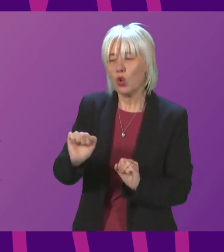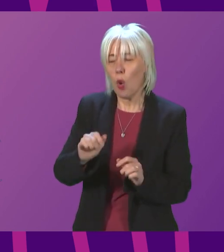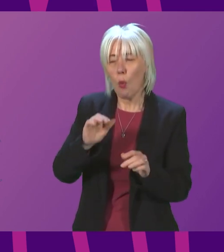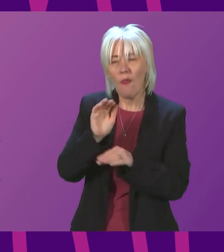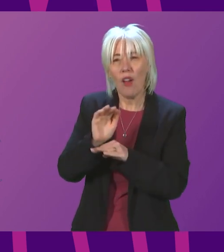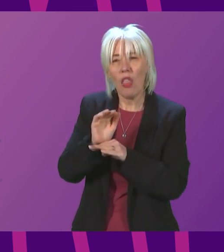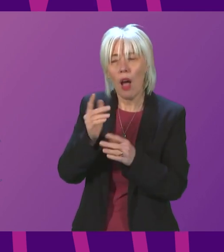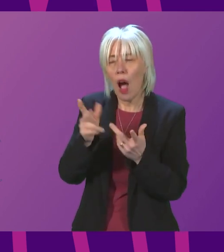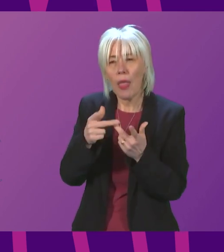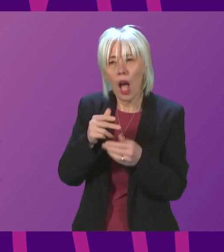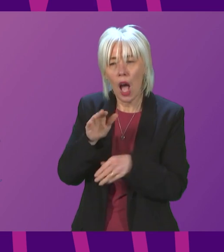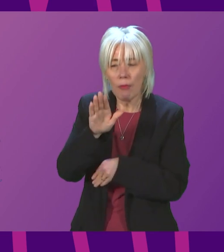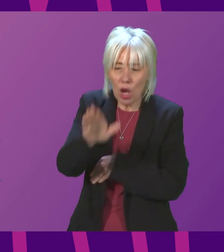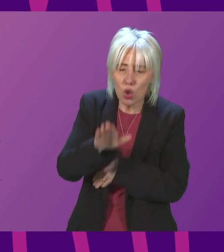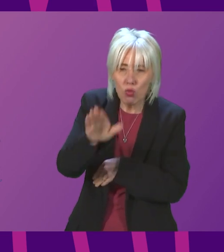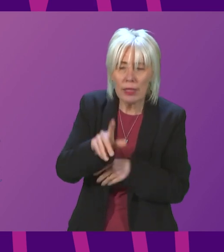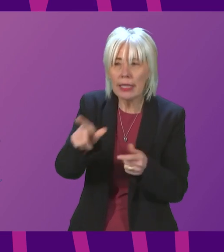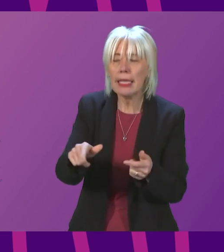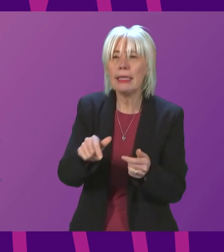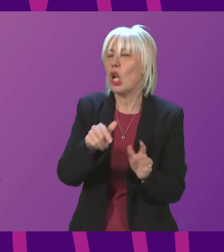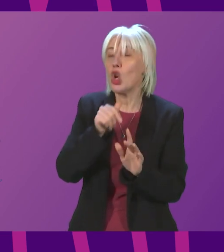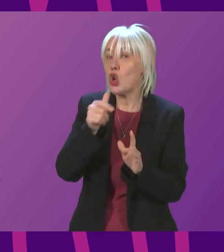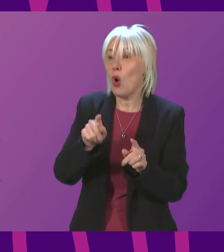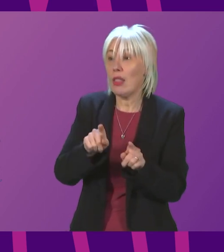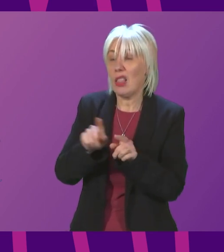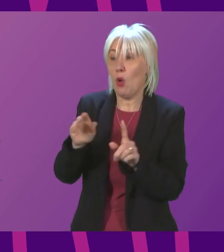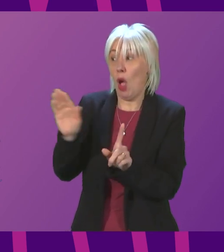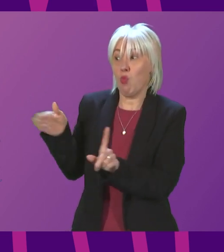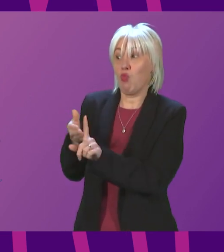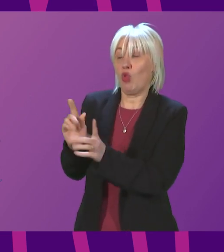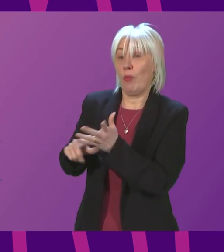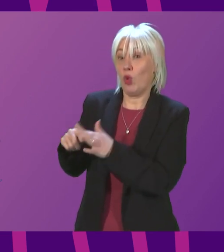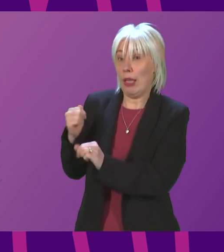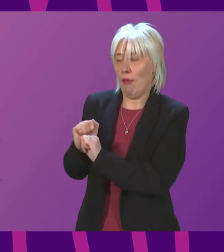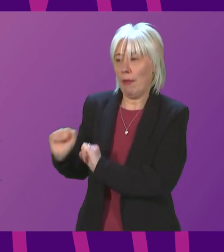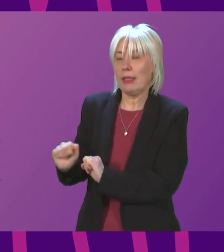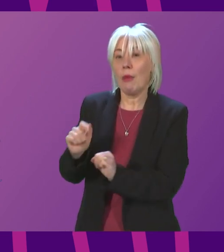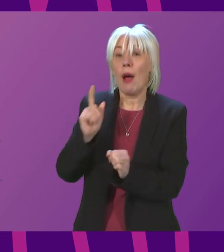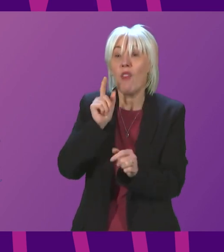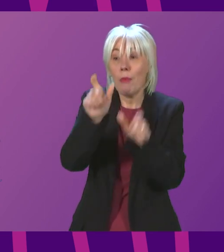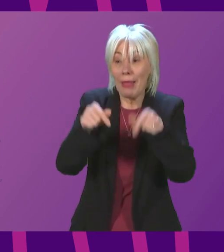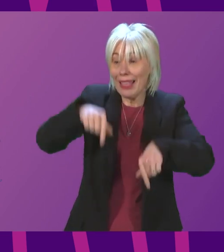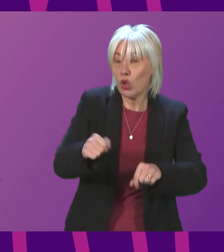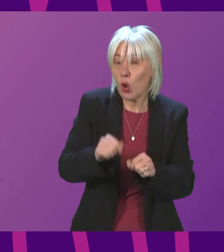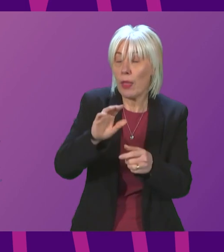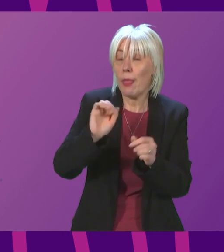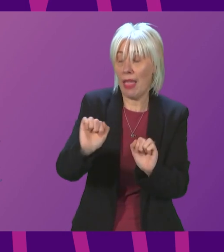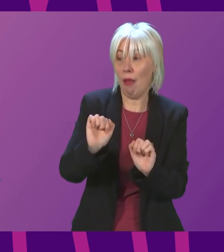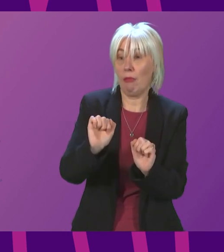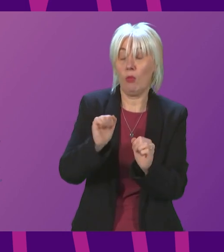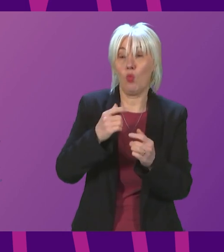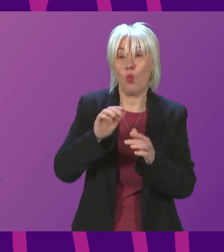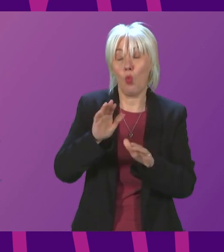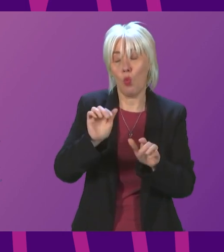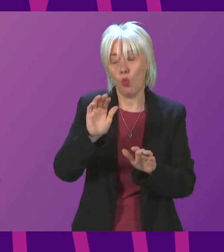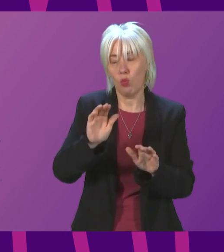she can give to them that unlike the approach being taken by the UK government their well-being is being taken into account as protections are